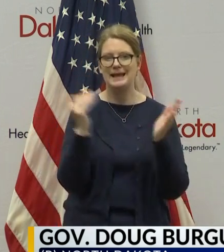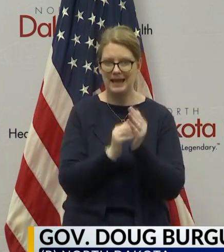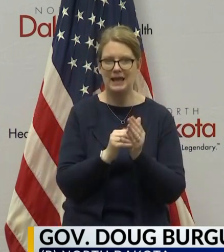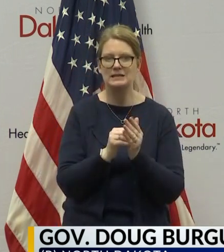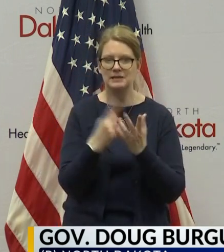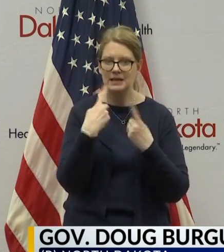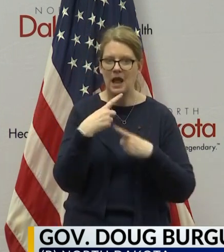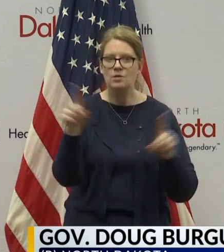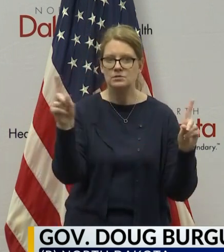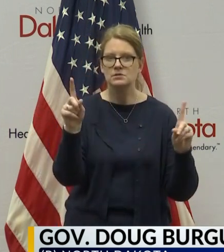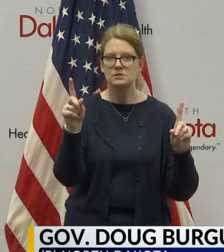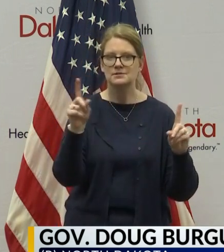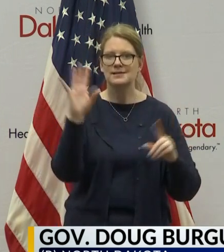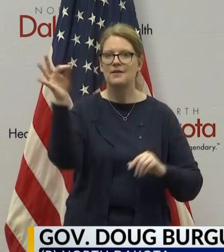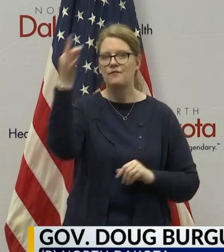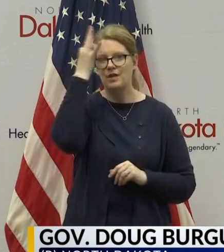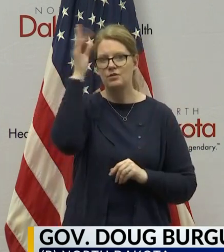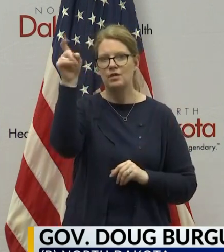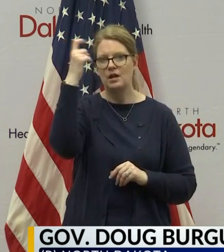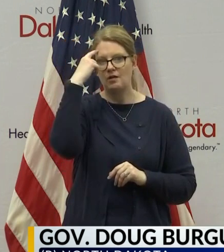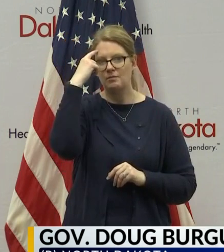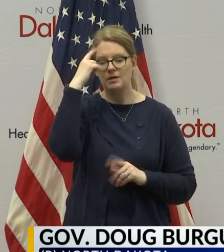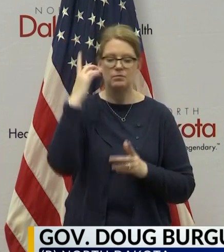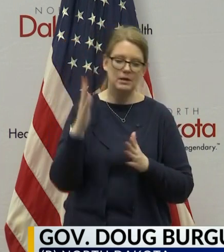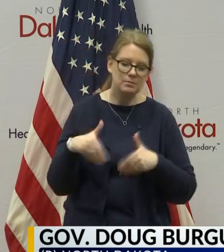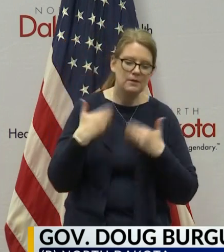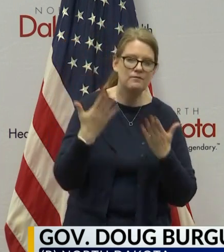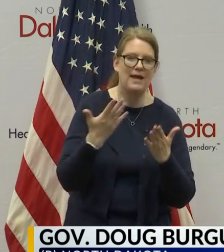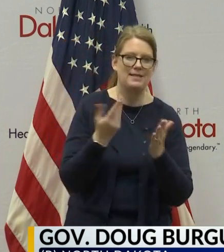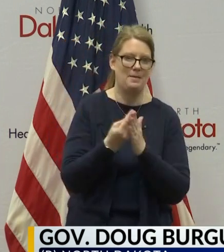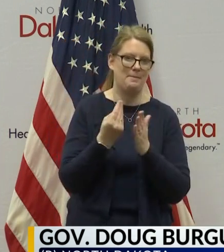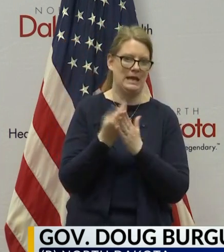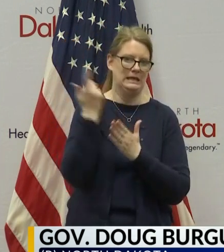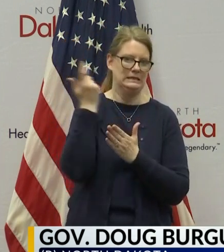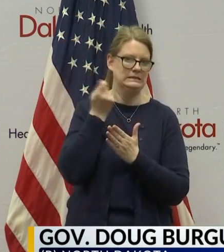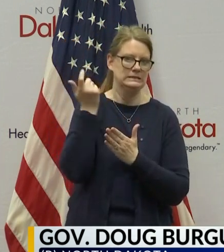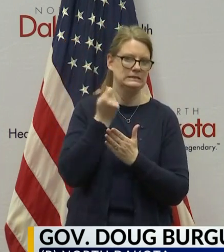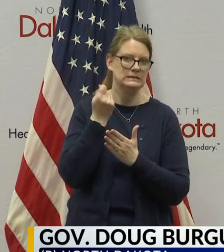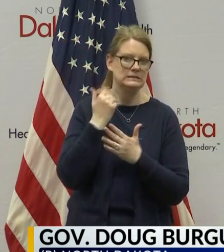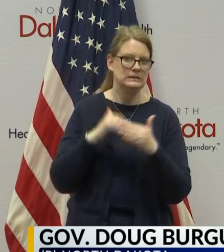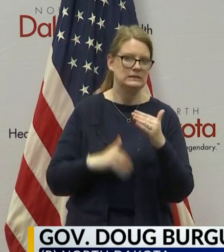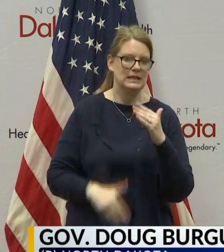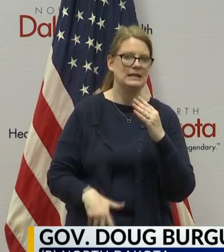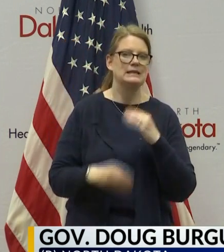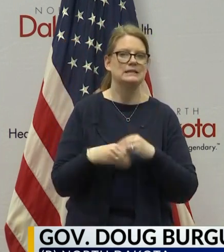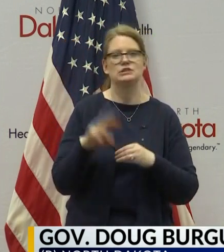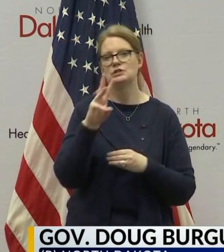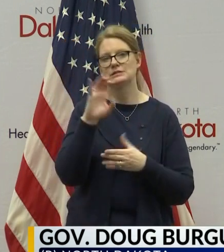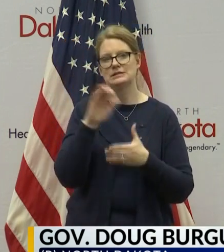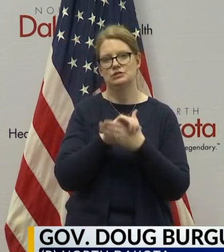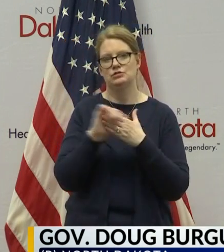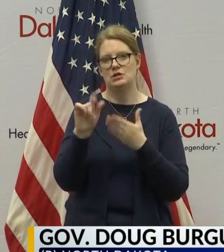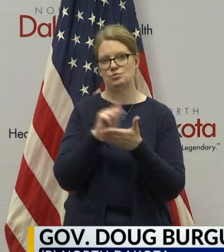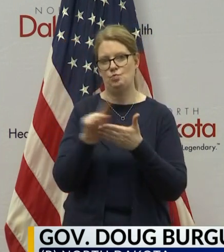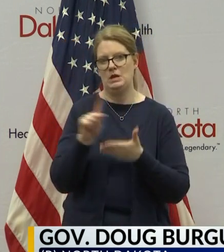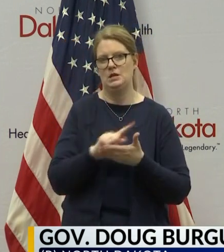federal government would make sure that the money was there to support that additional $600 a week in federal